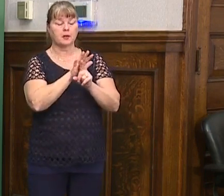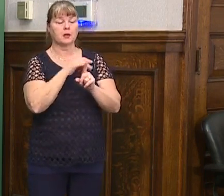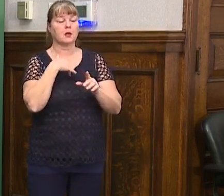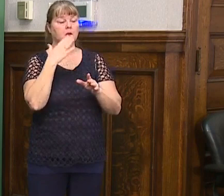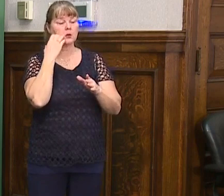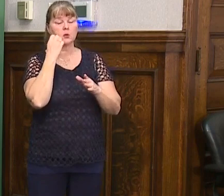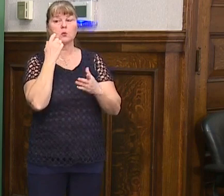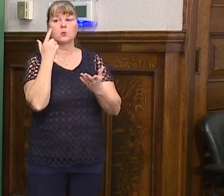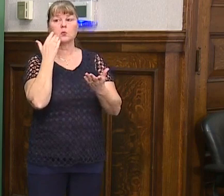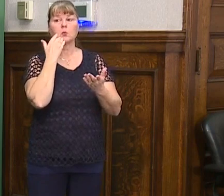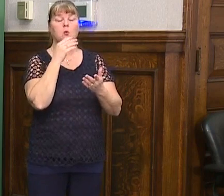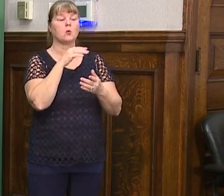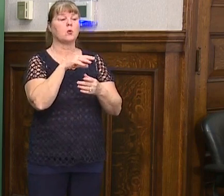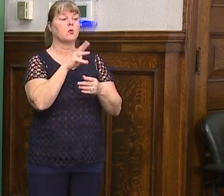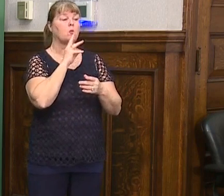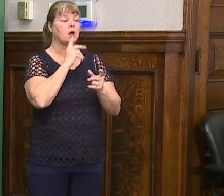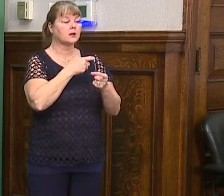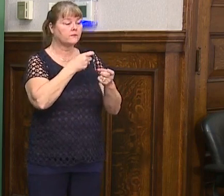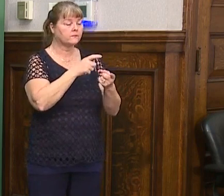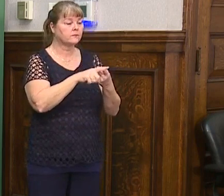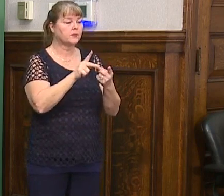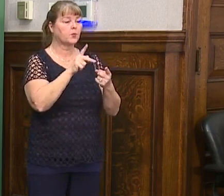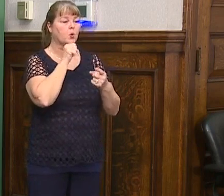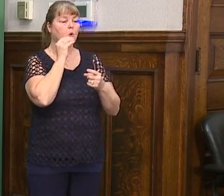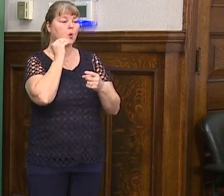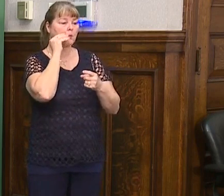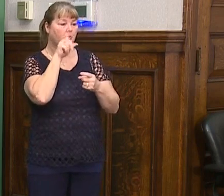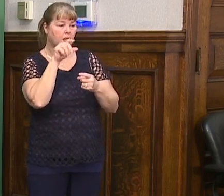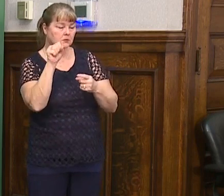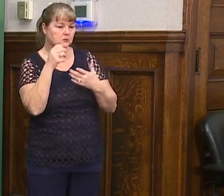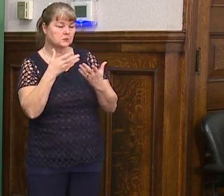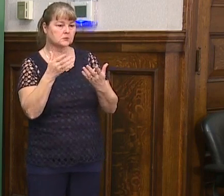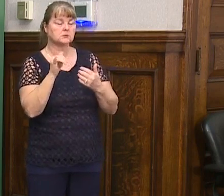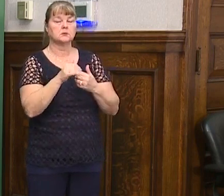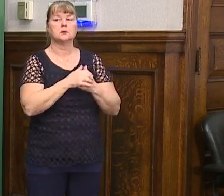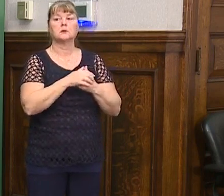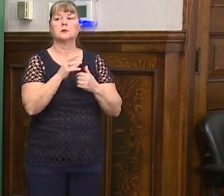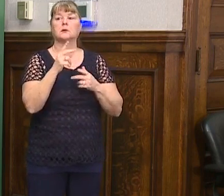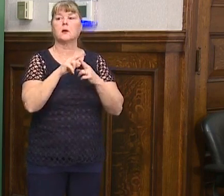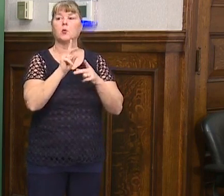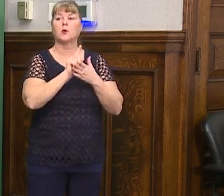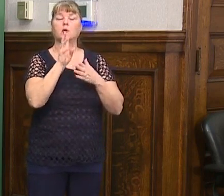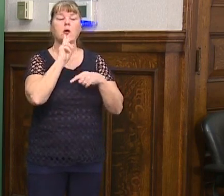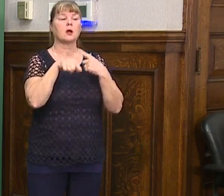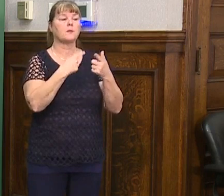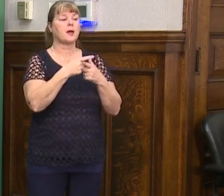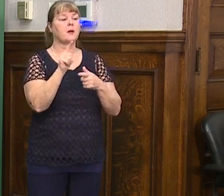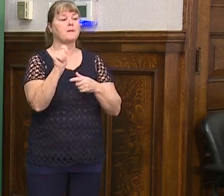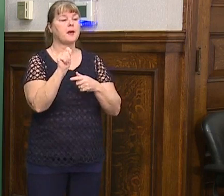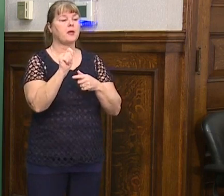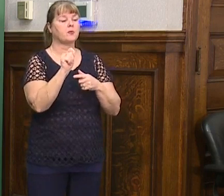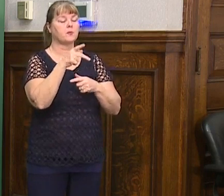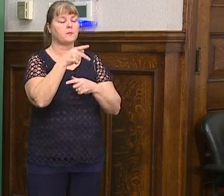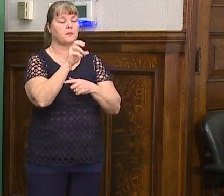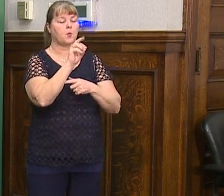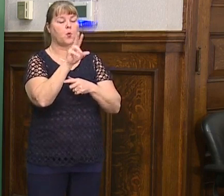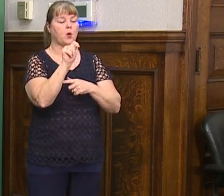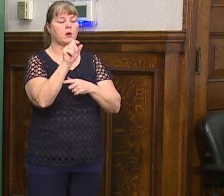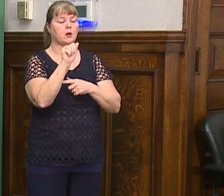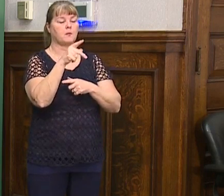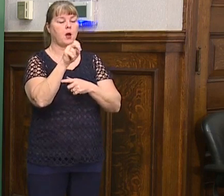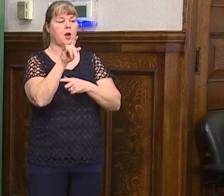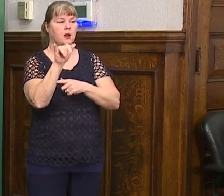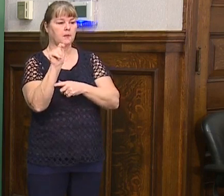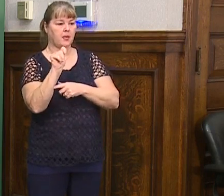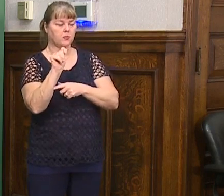taken, you know, water buffaloes and things like that. Um, but a couple of weeks back we talked about quarter potties. know that was a huge thing for them. And you